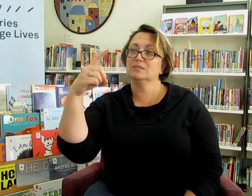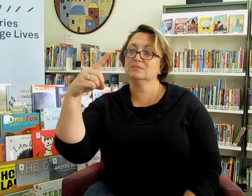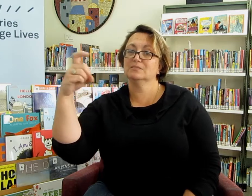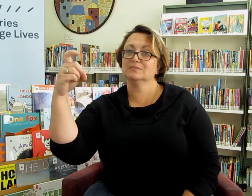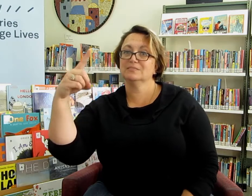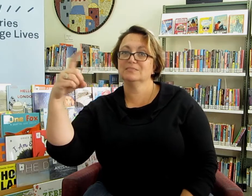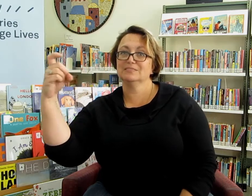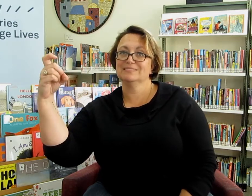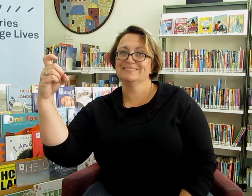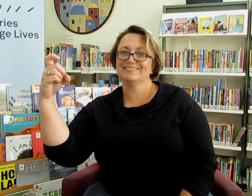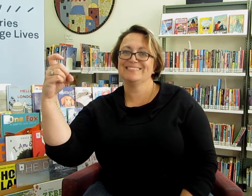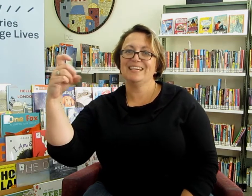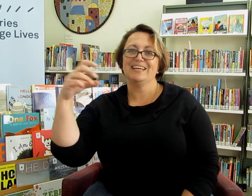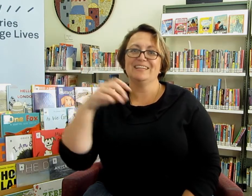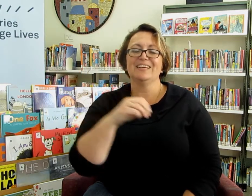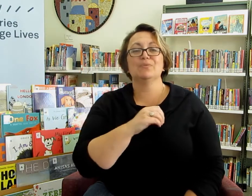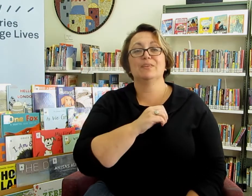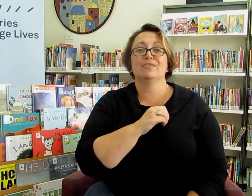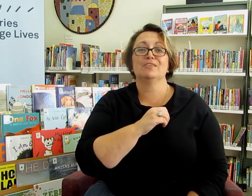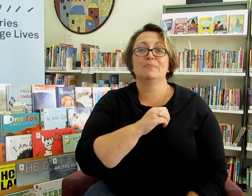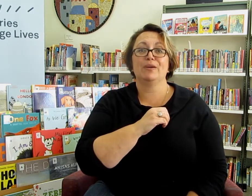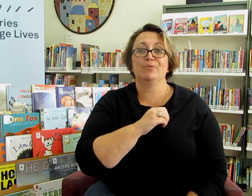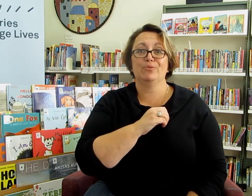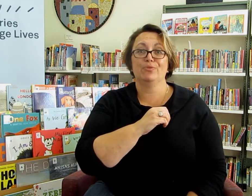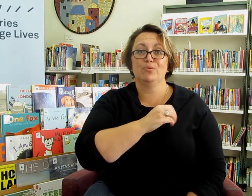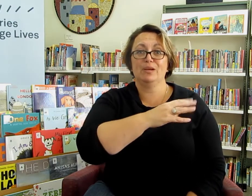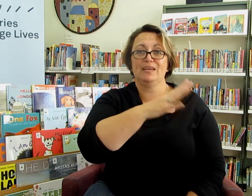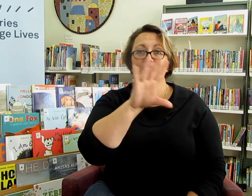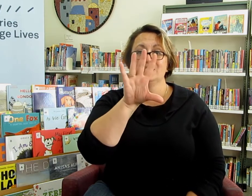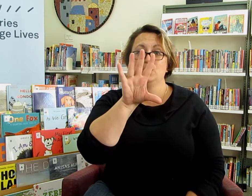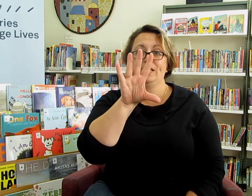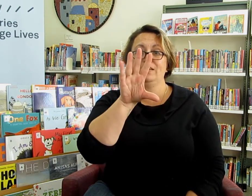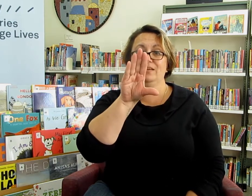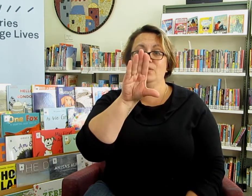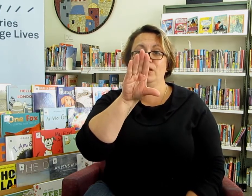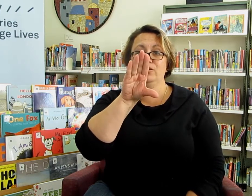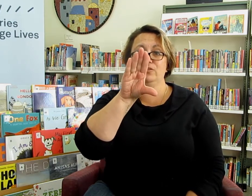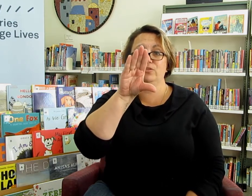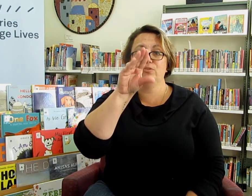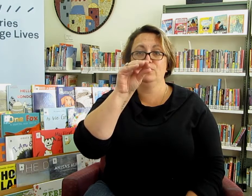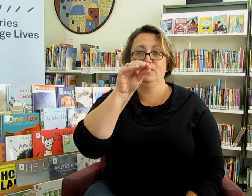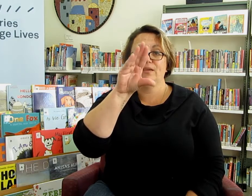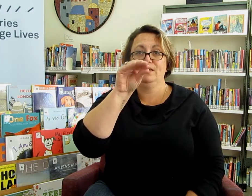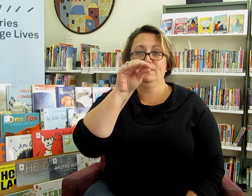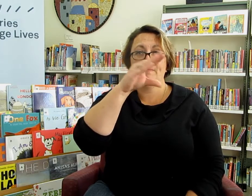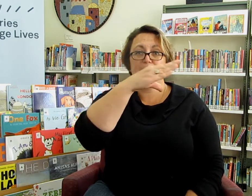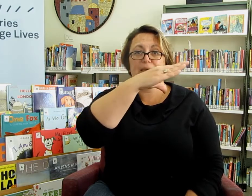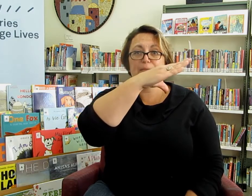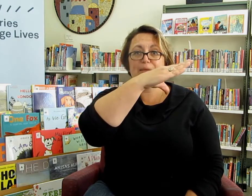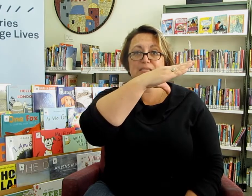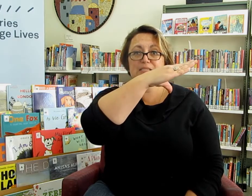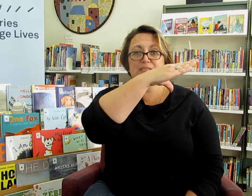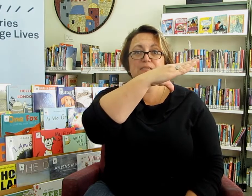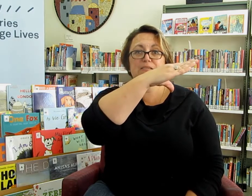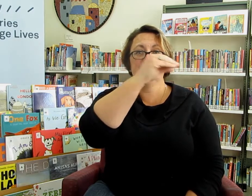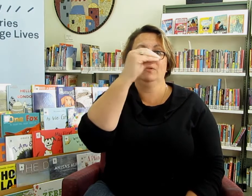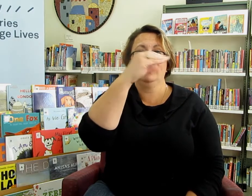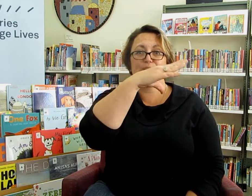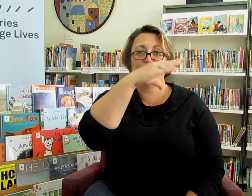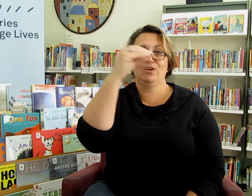another one that goes backward through the water is squid and we're going to do pincers and we're going to